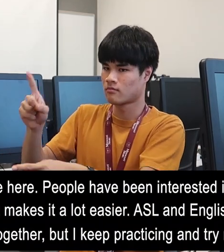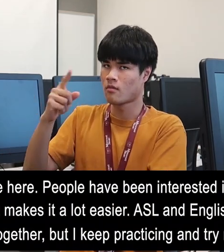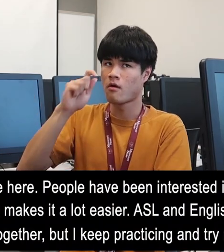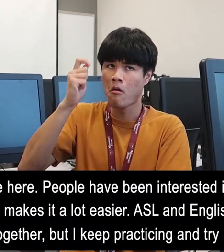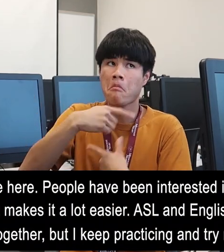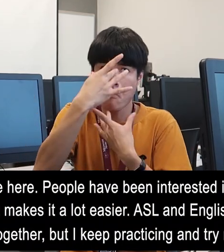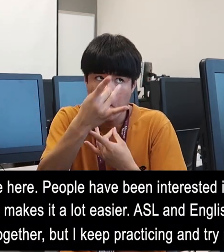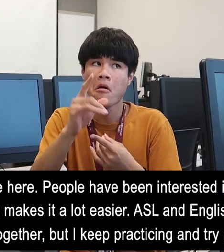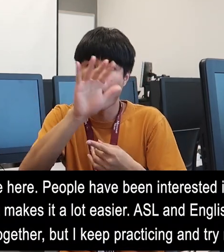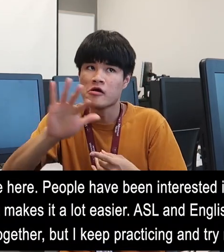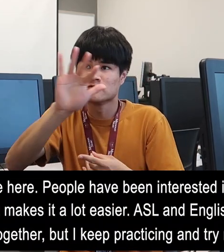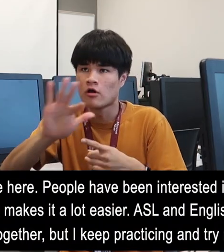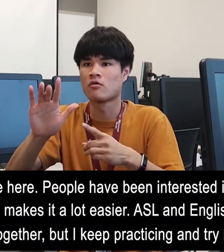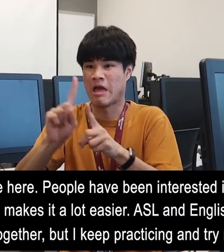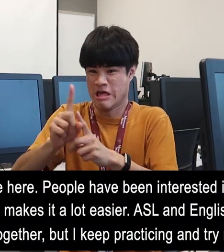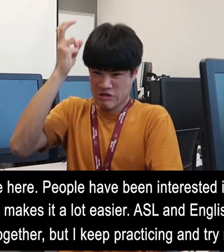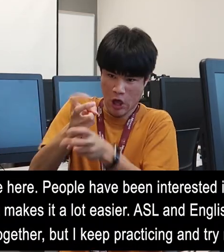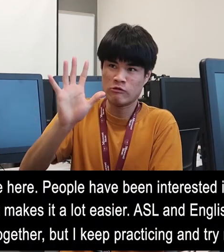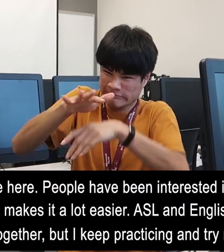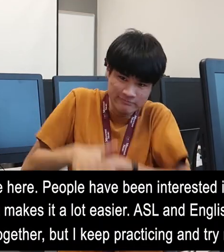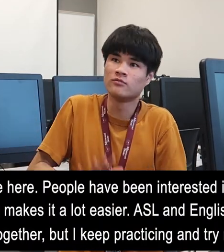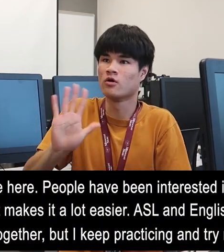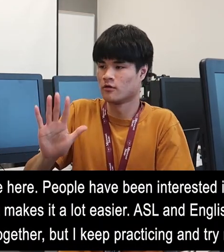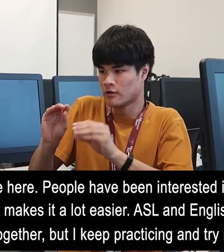have been difficult to learn together, but I keep practicing and try my hardest.